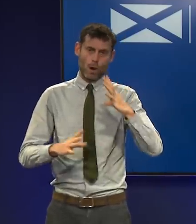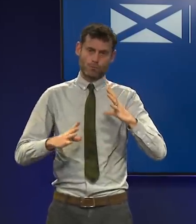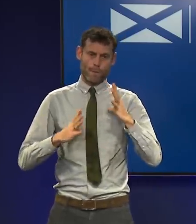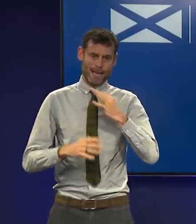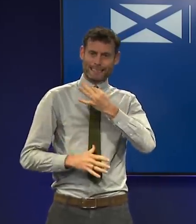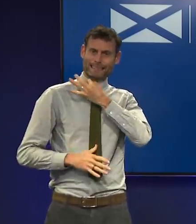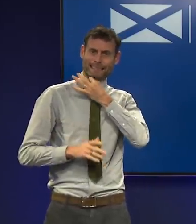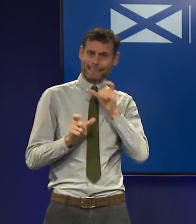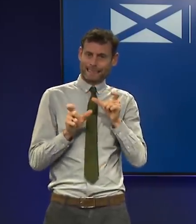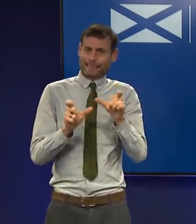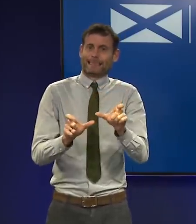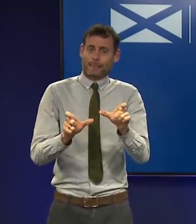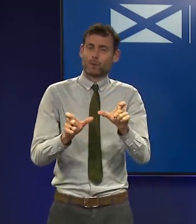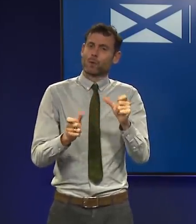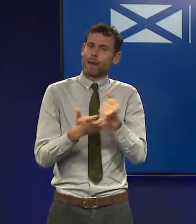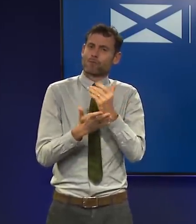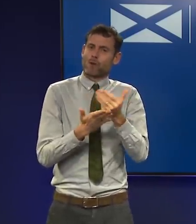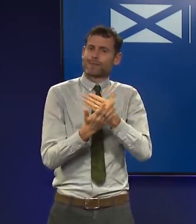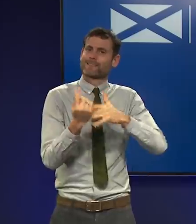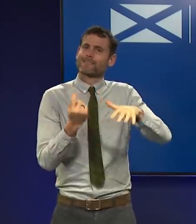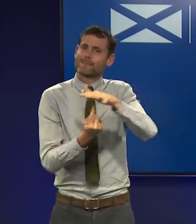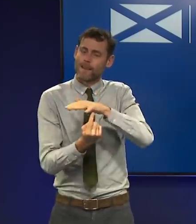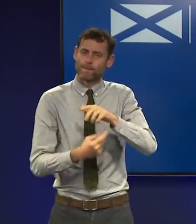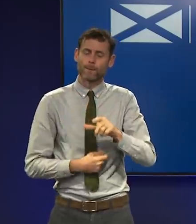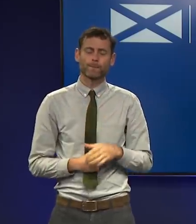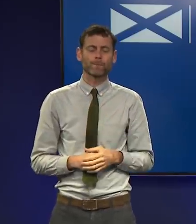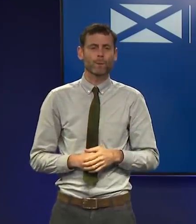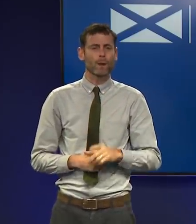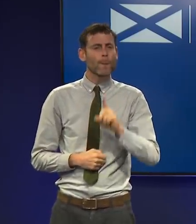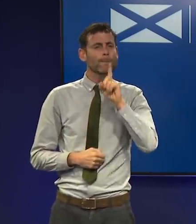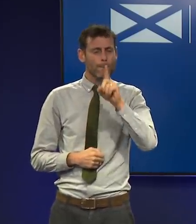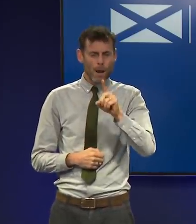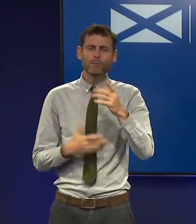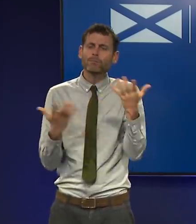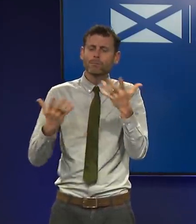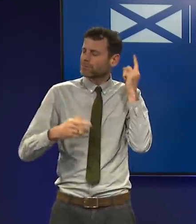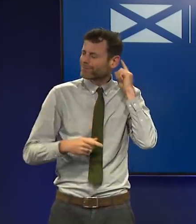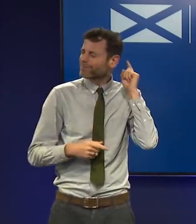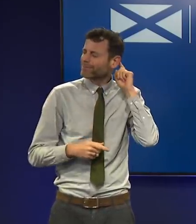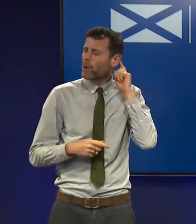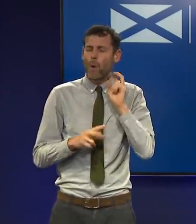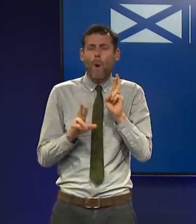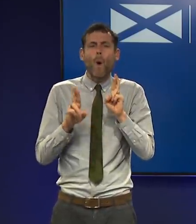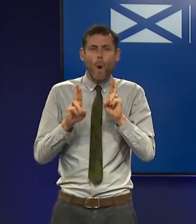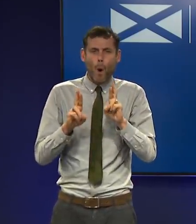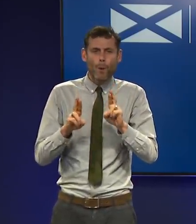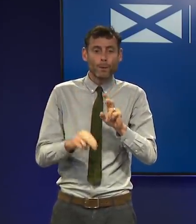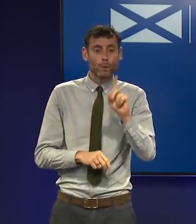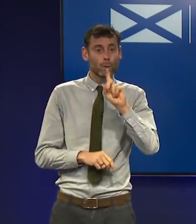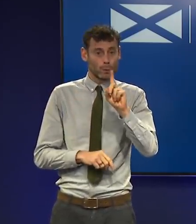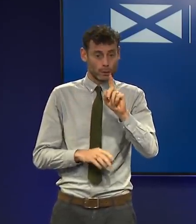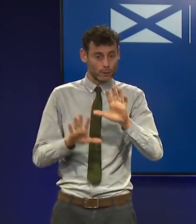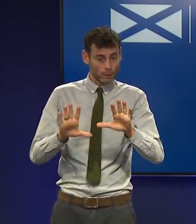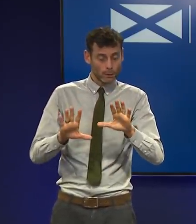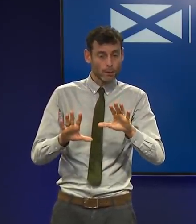But that does not mean that we are not hoping, because we are hoping for something considerably short of